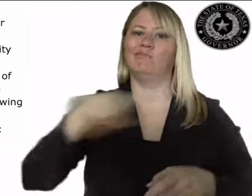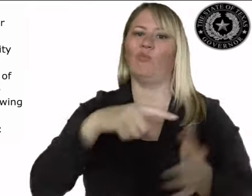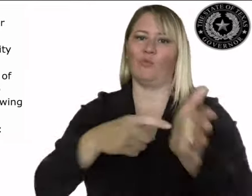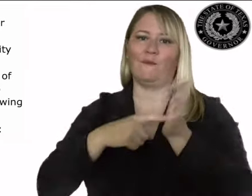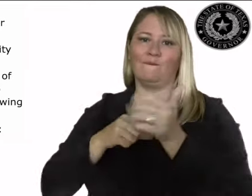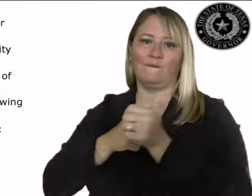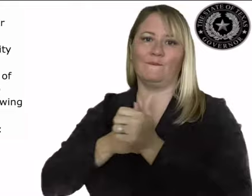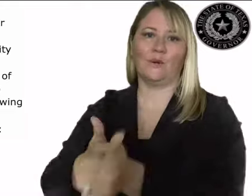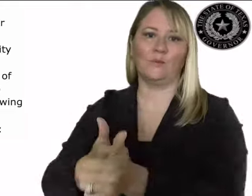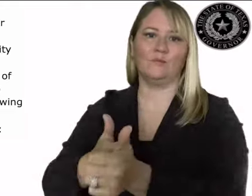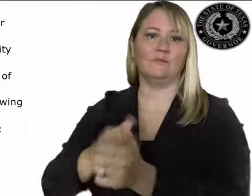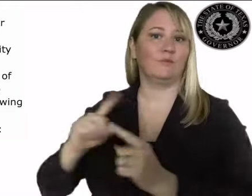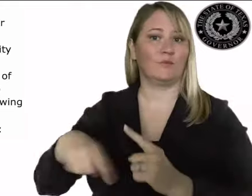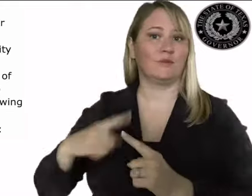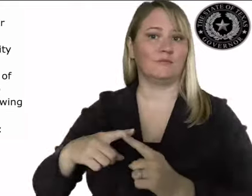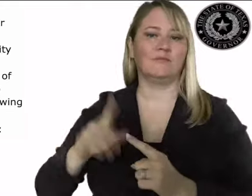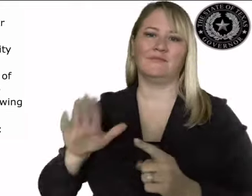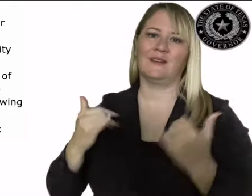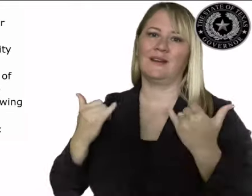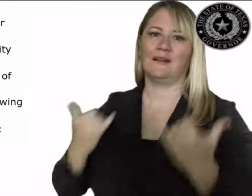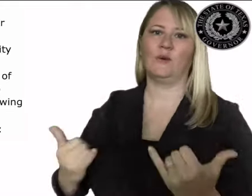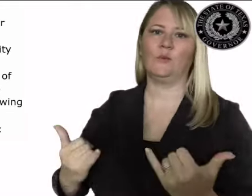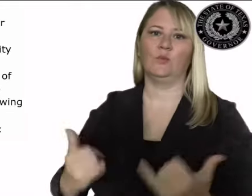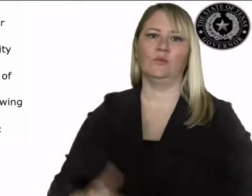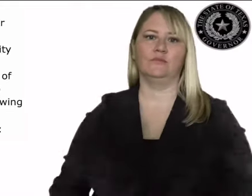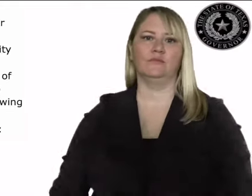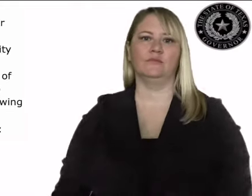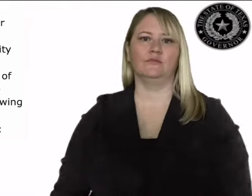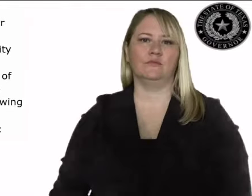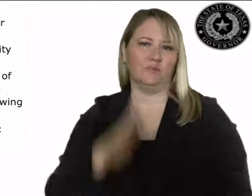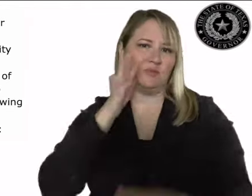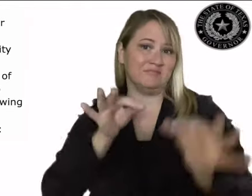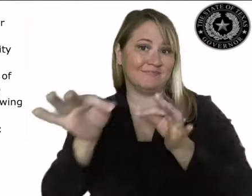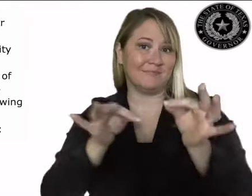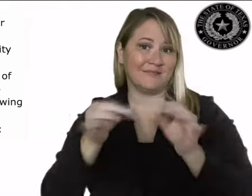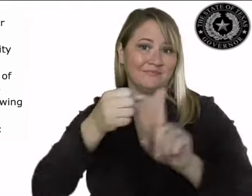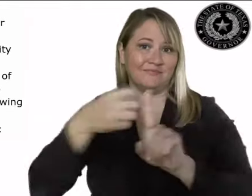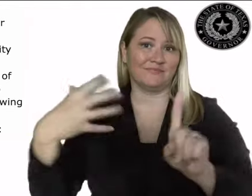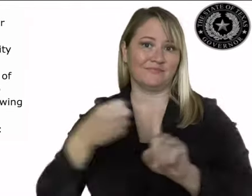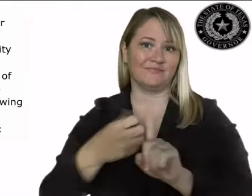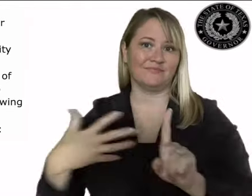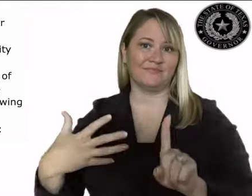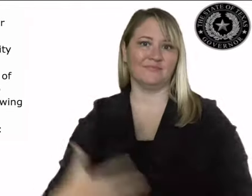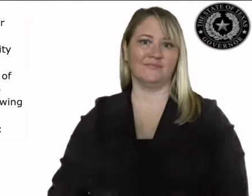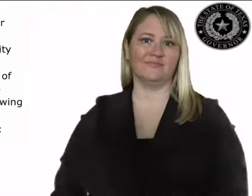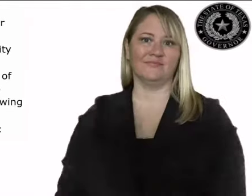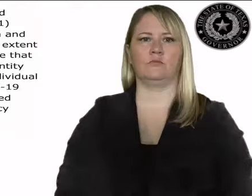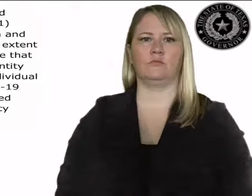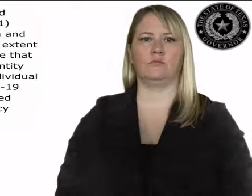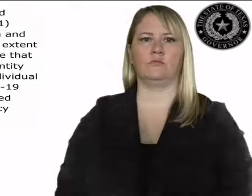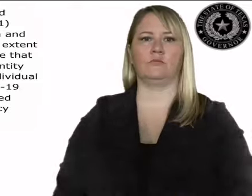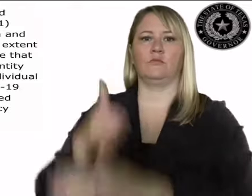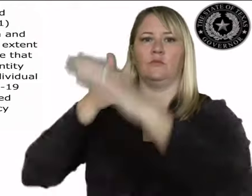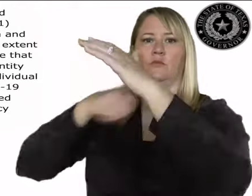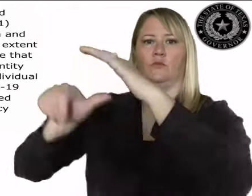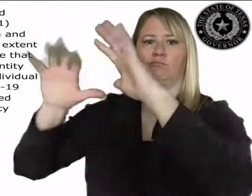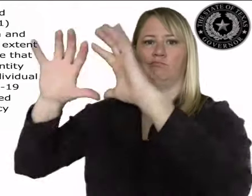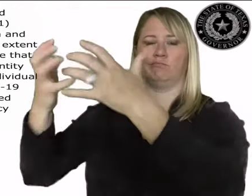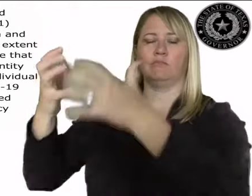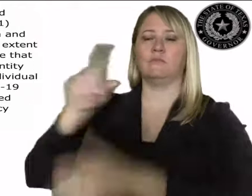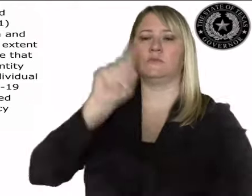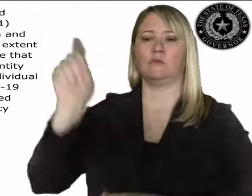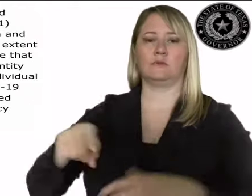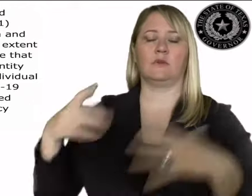and laws of the State of Texas, do hereby order the following, on a statewide basis, effective immediately. 1.